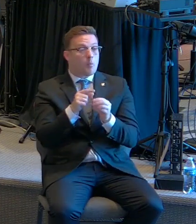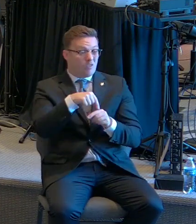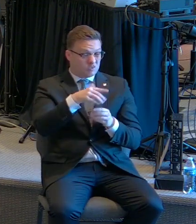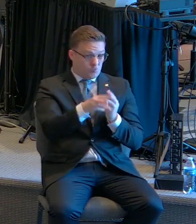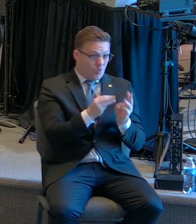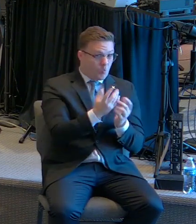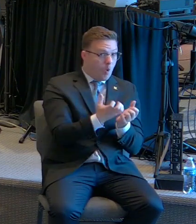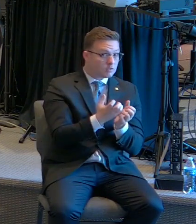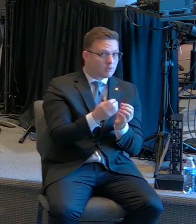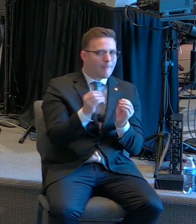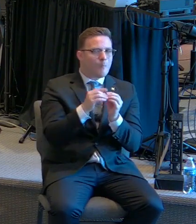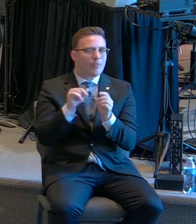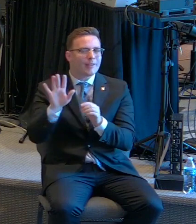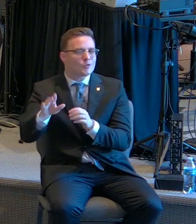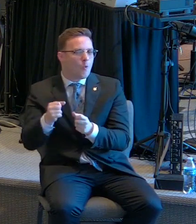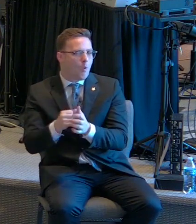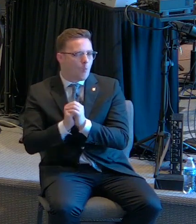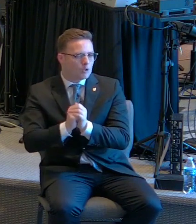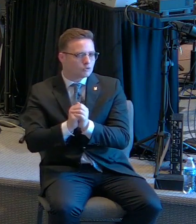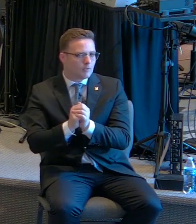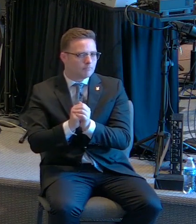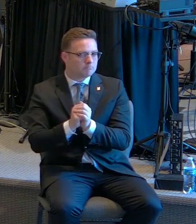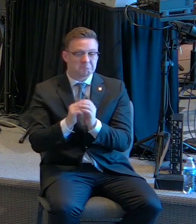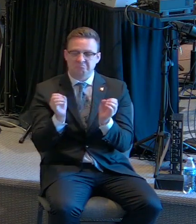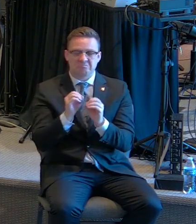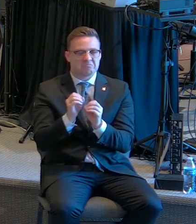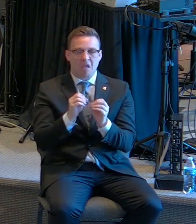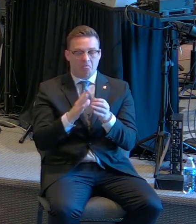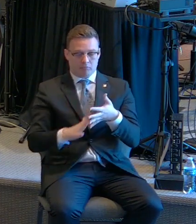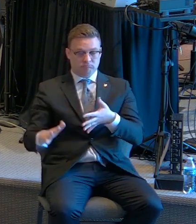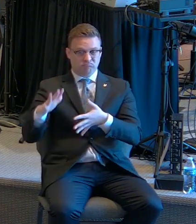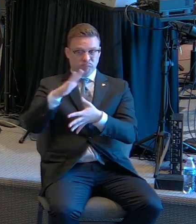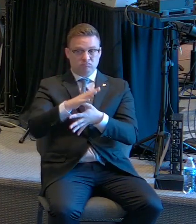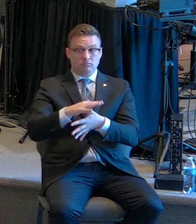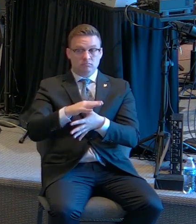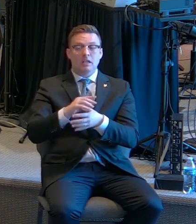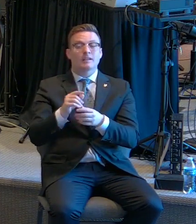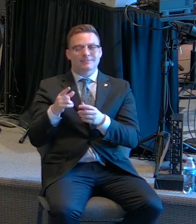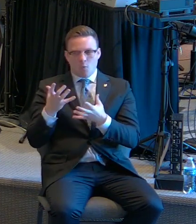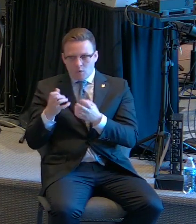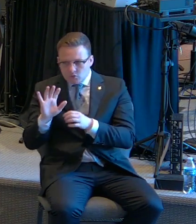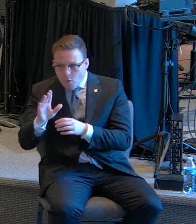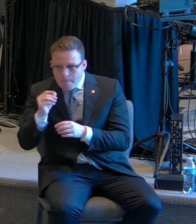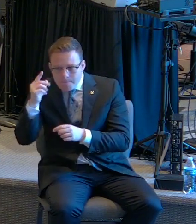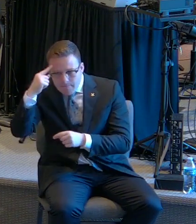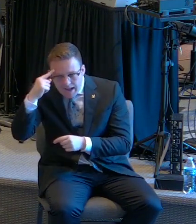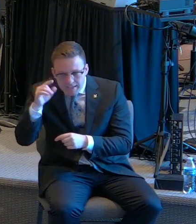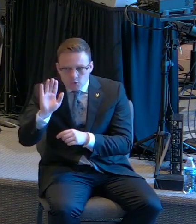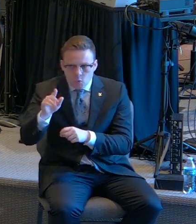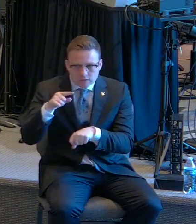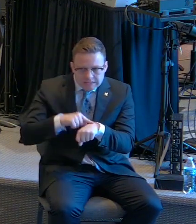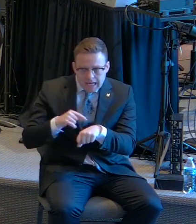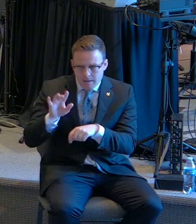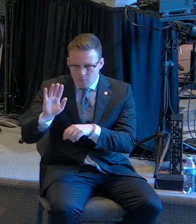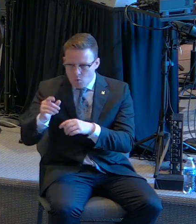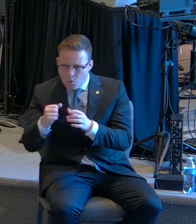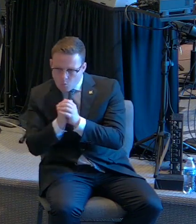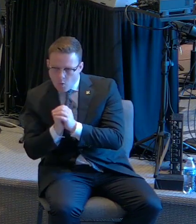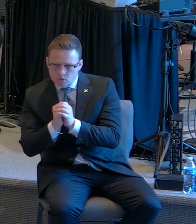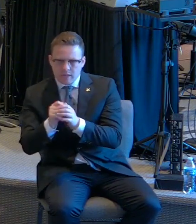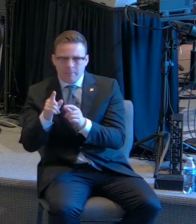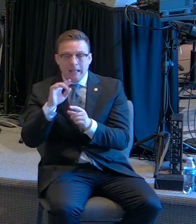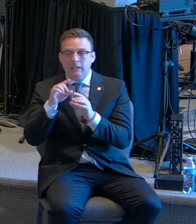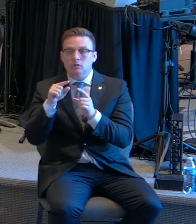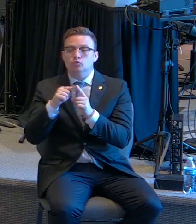this world wants than your worship. There's nothing more that this world wants than your minds, your time. There's nothing more that this world wants than